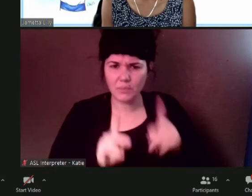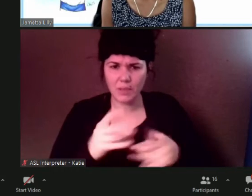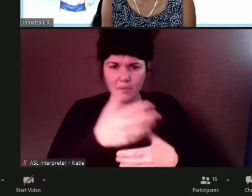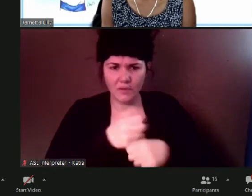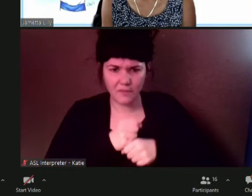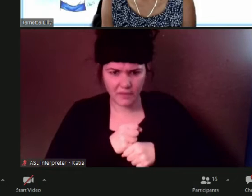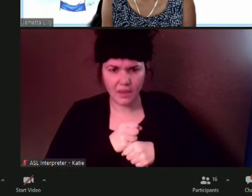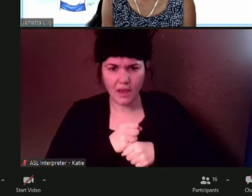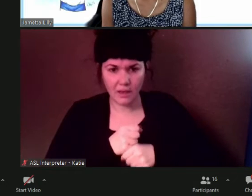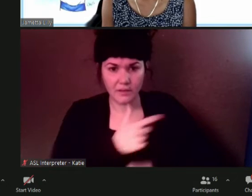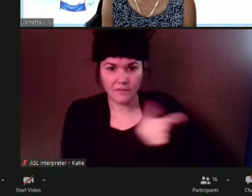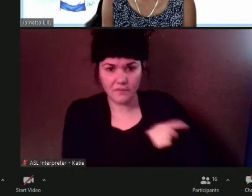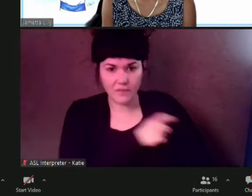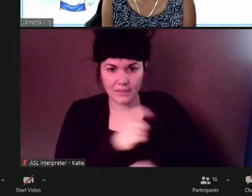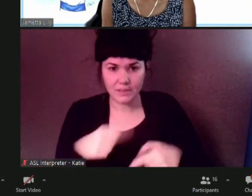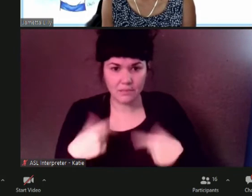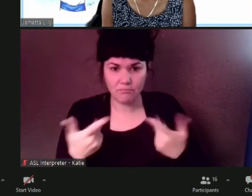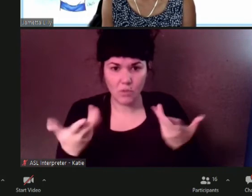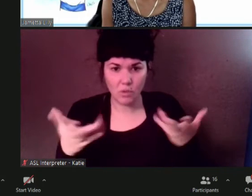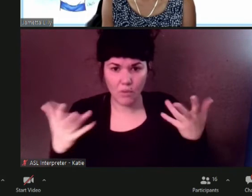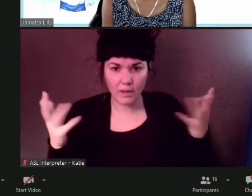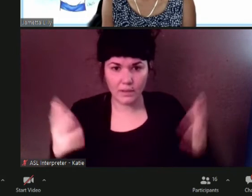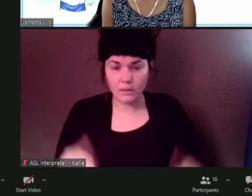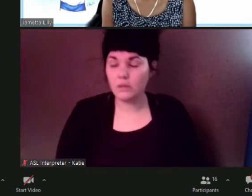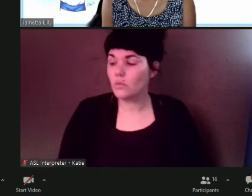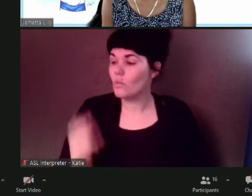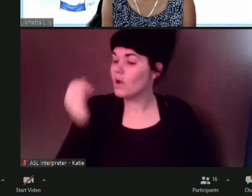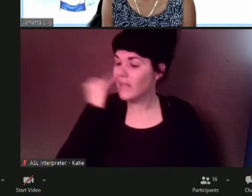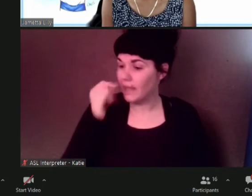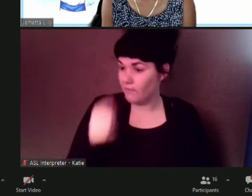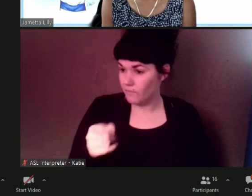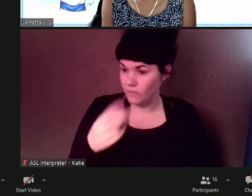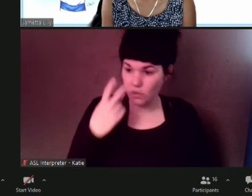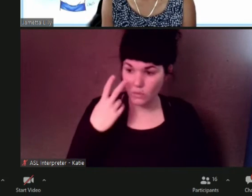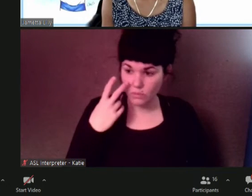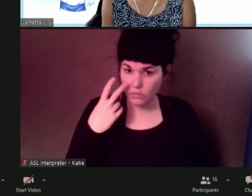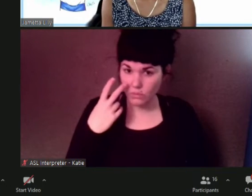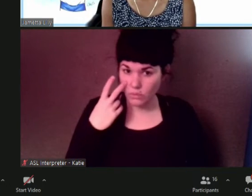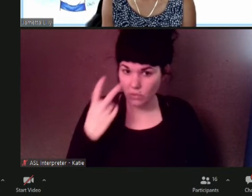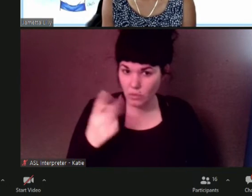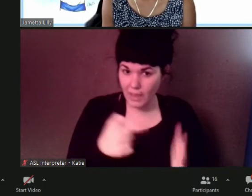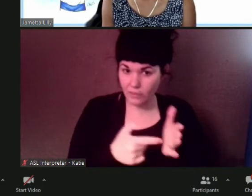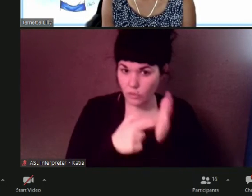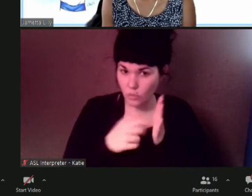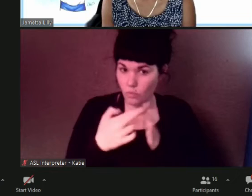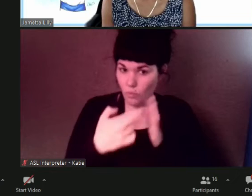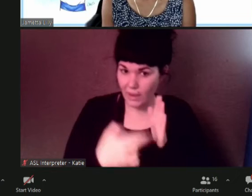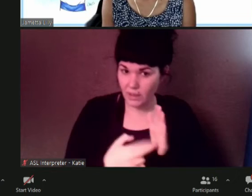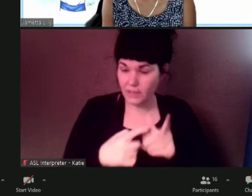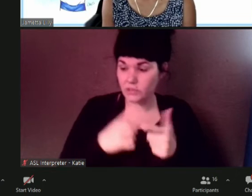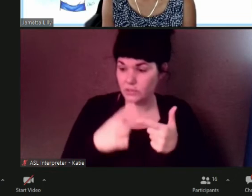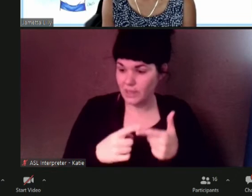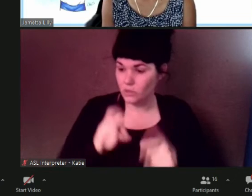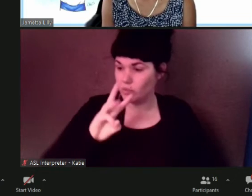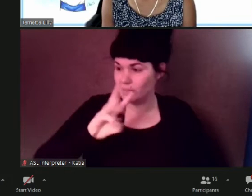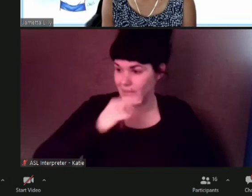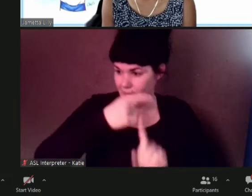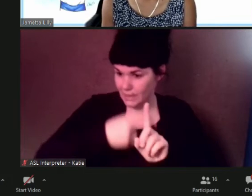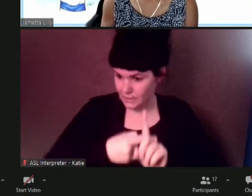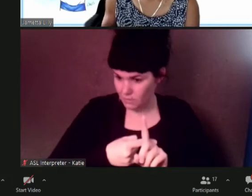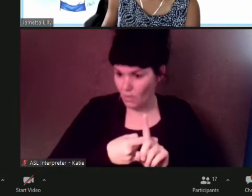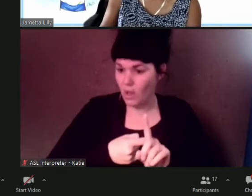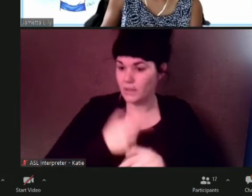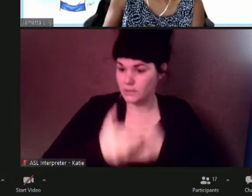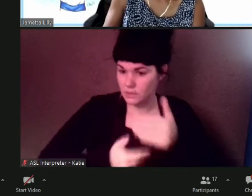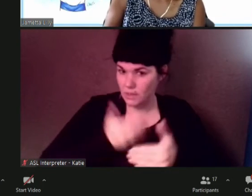regulations it's usually you are under emergency use authorization for six months and then you transition to full approval